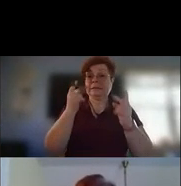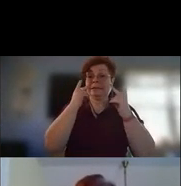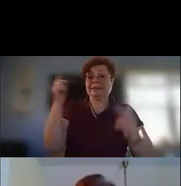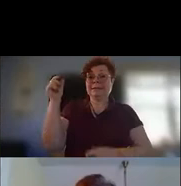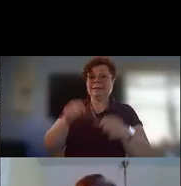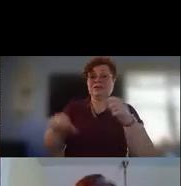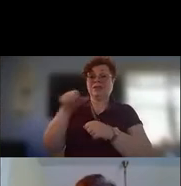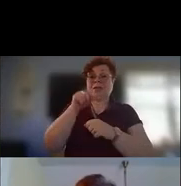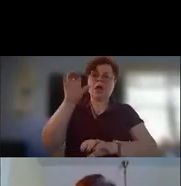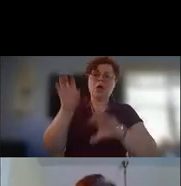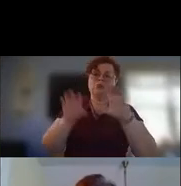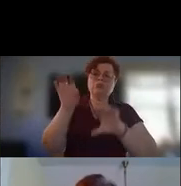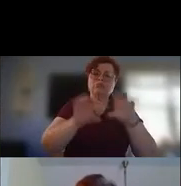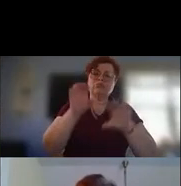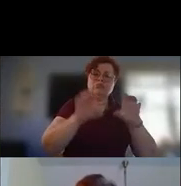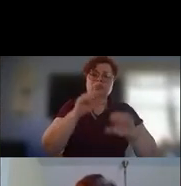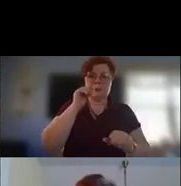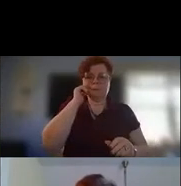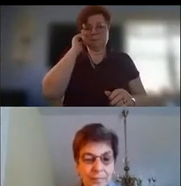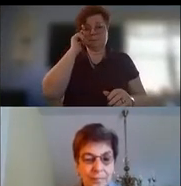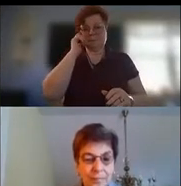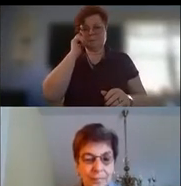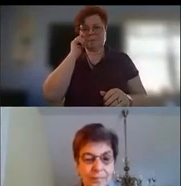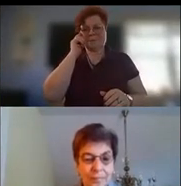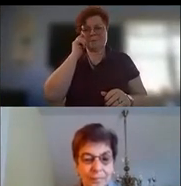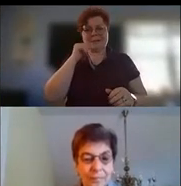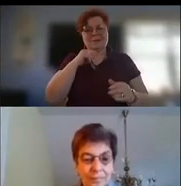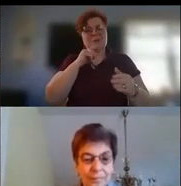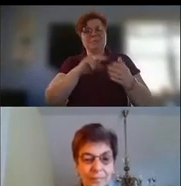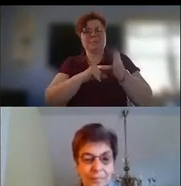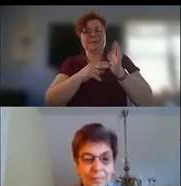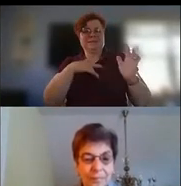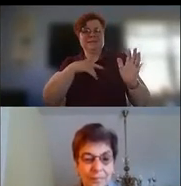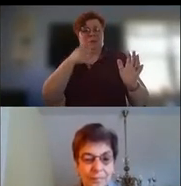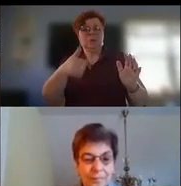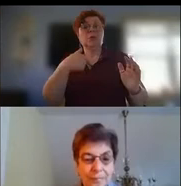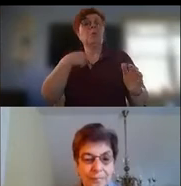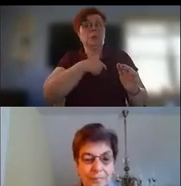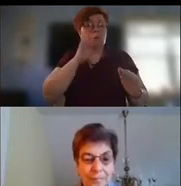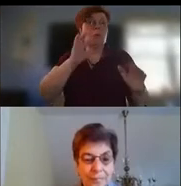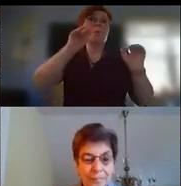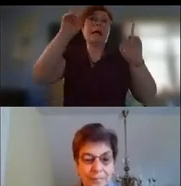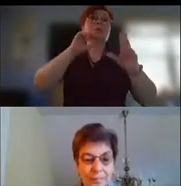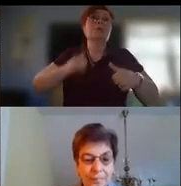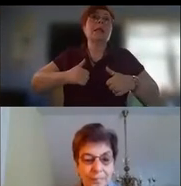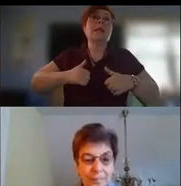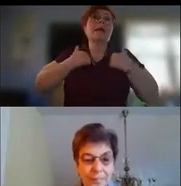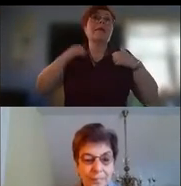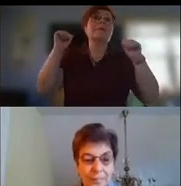chat uh up front and personal uh we will go back to live eventually but i think we'll probably keep